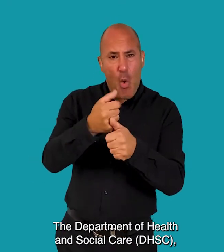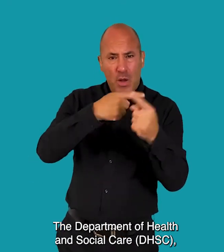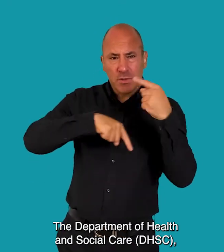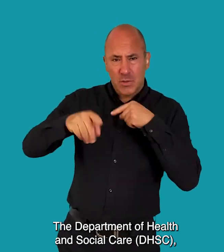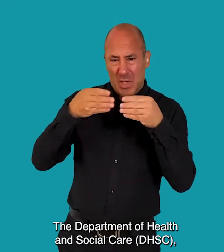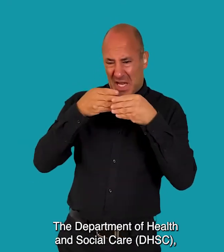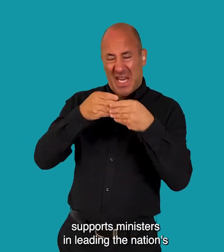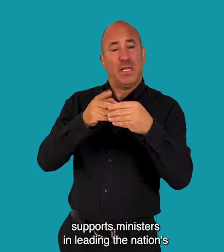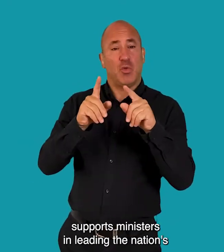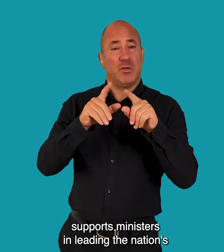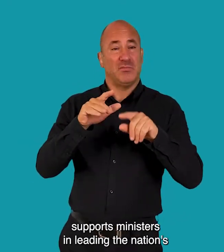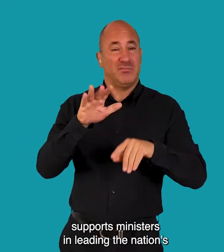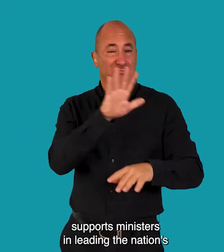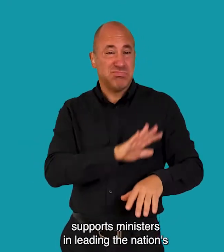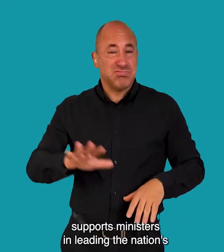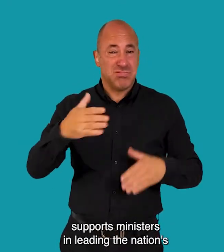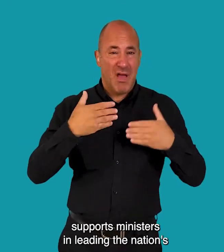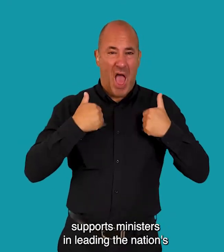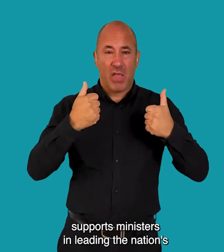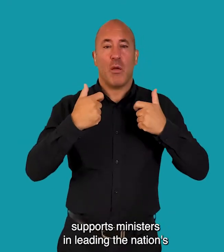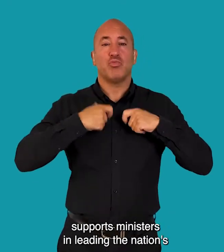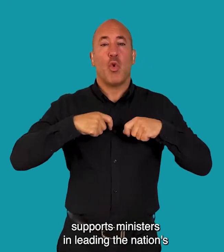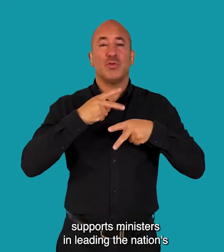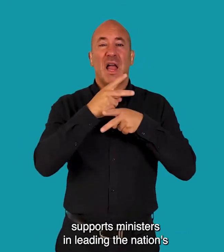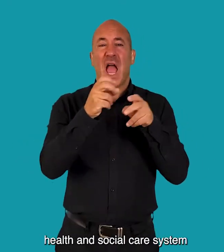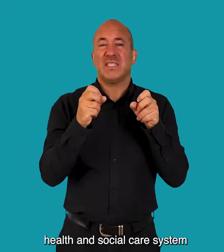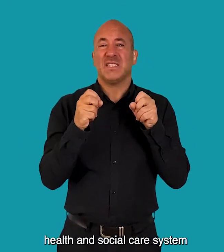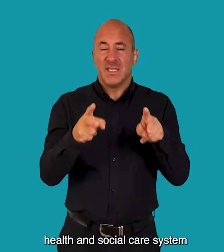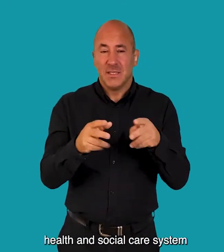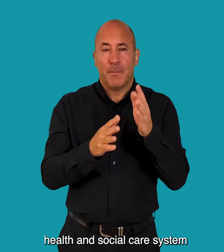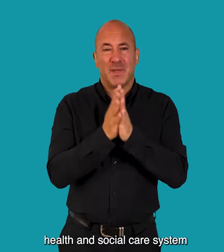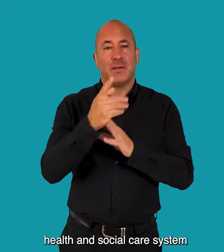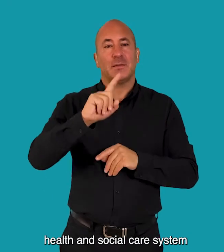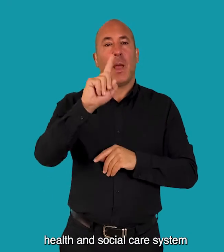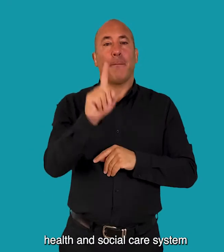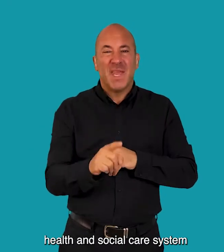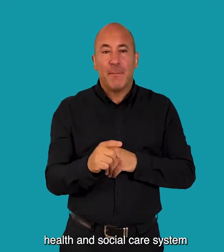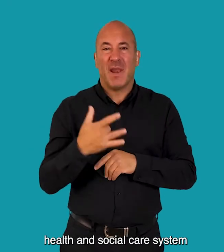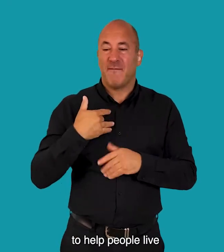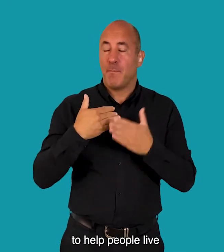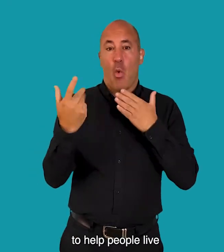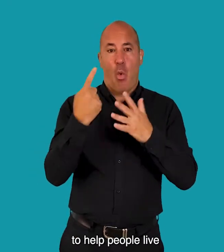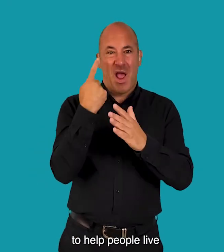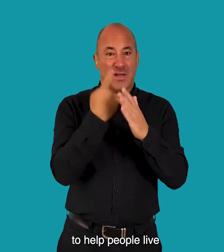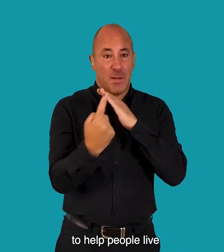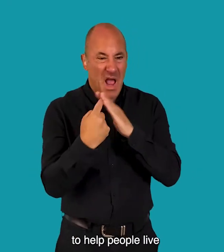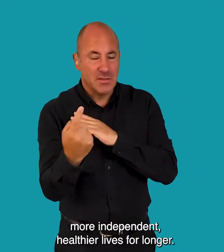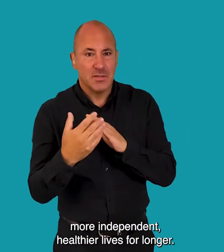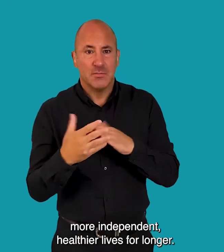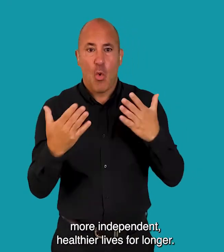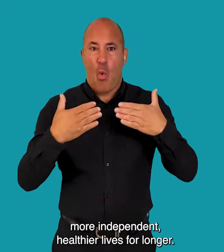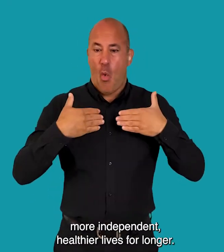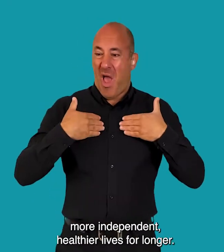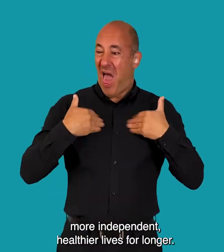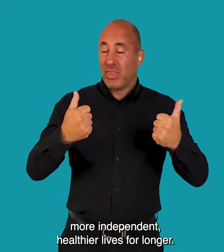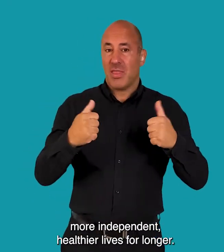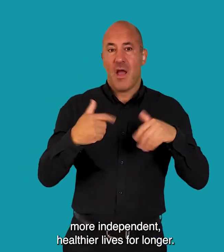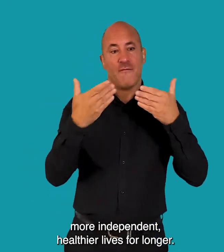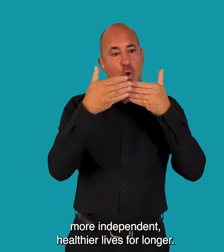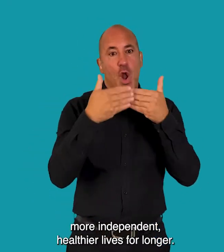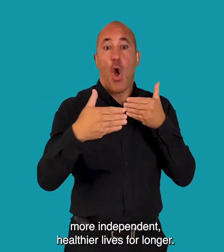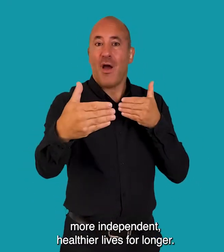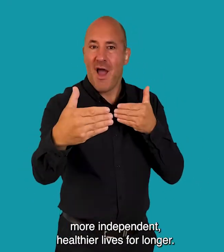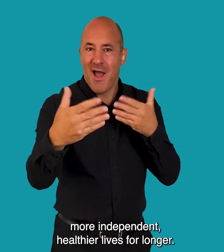DHSC supports ministers in leading the nation's health and social care system to help people live more independent,